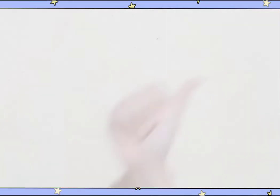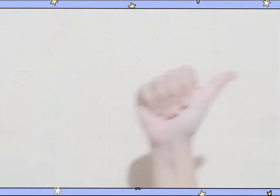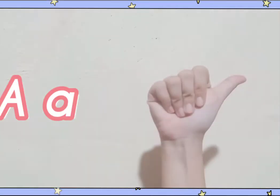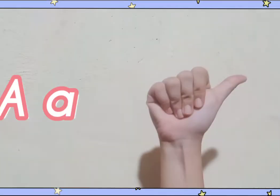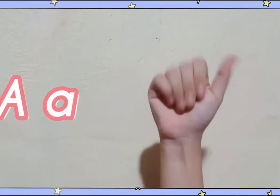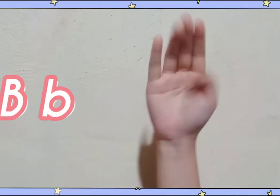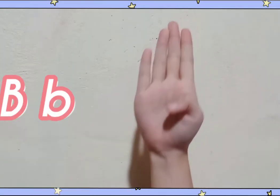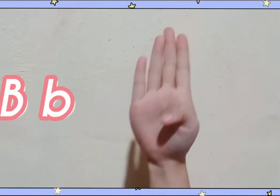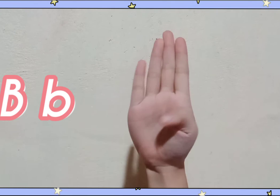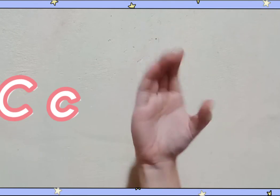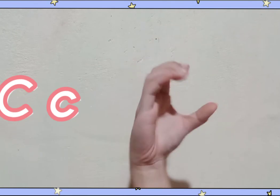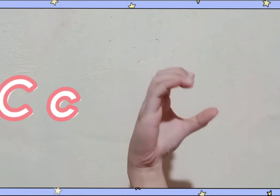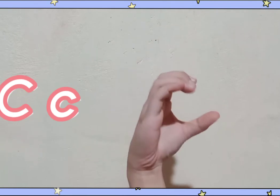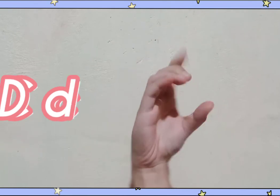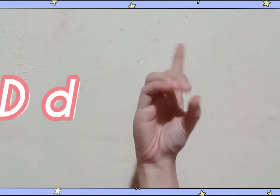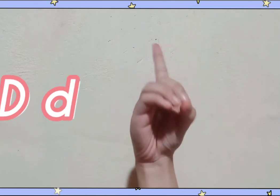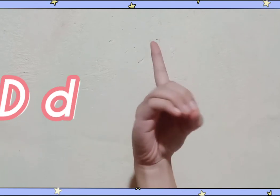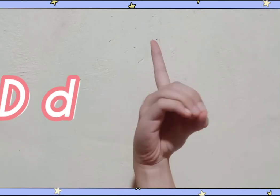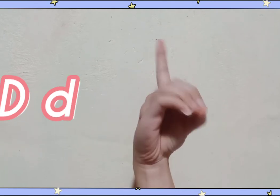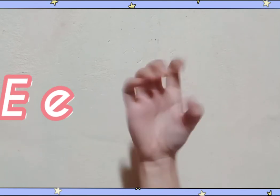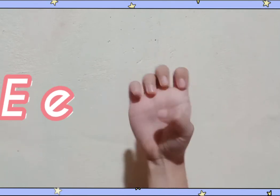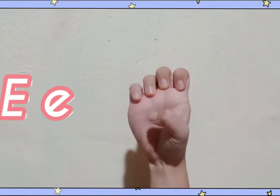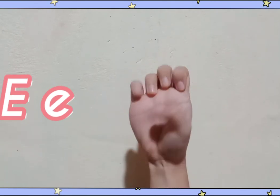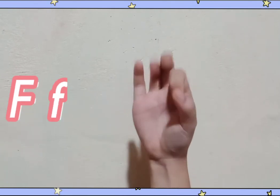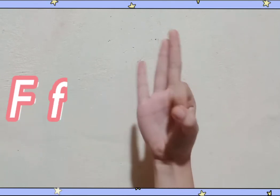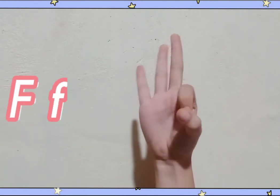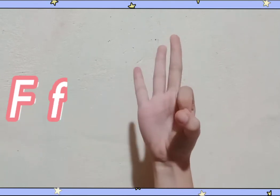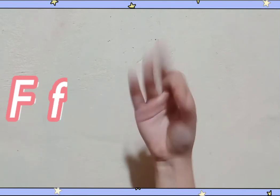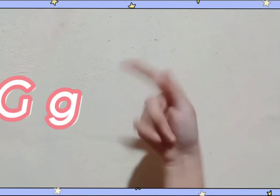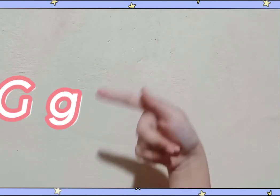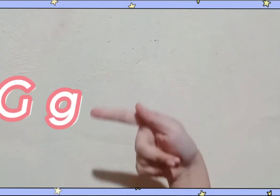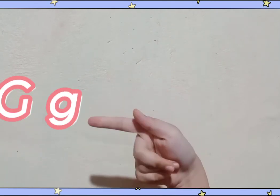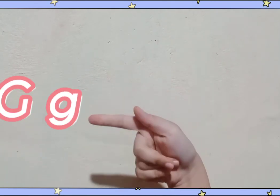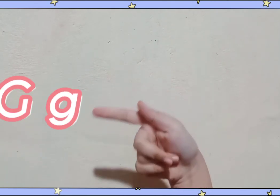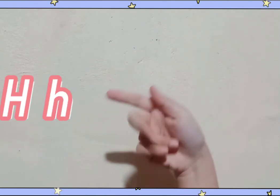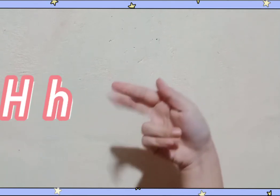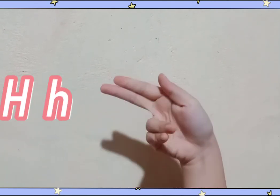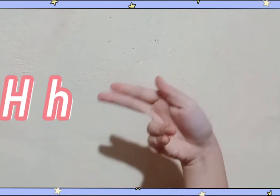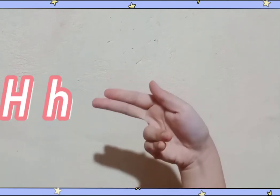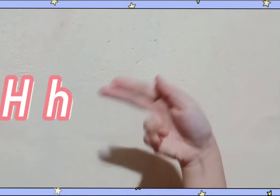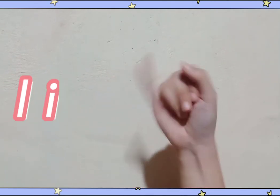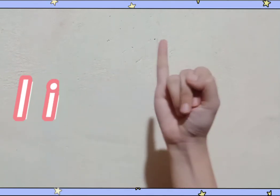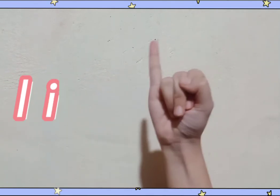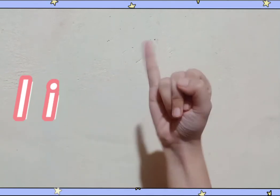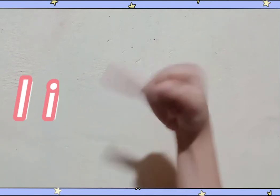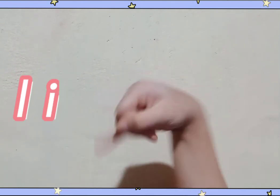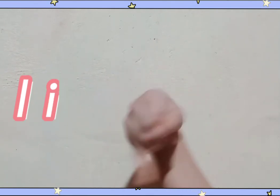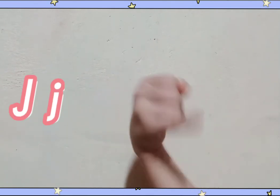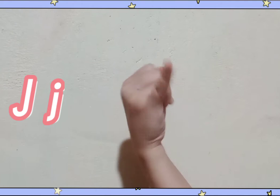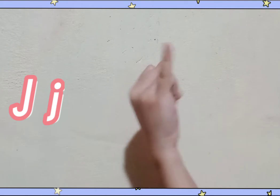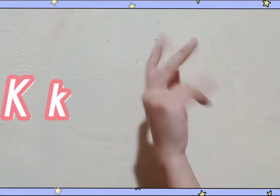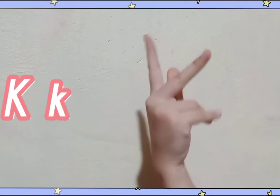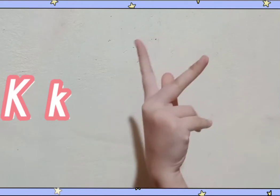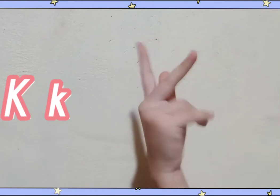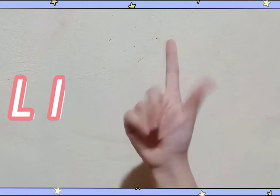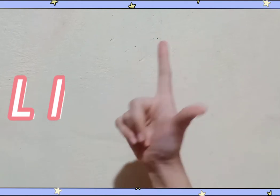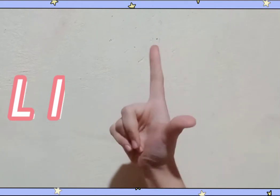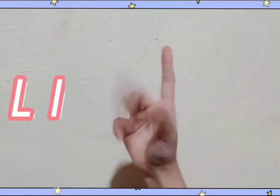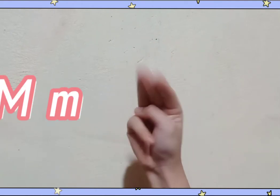A, B, C, D, E, F, G, H, I, J, K, L,